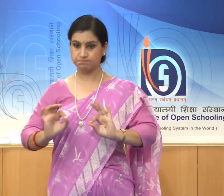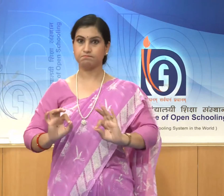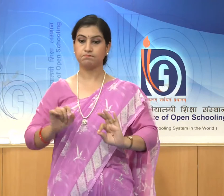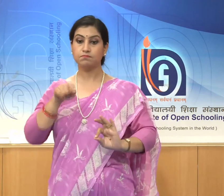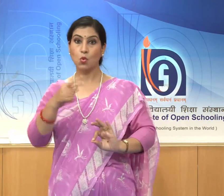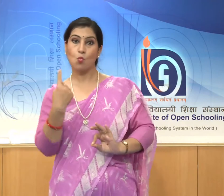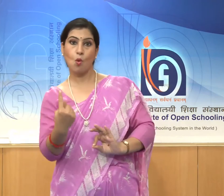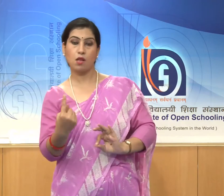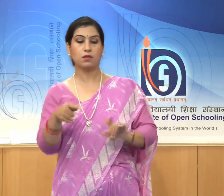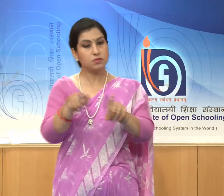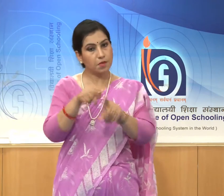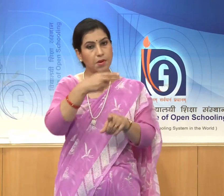monolithic.